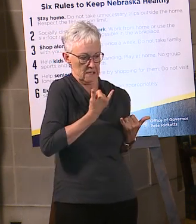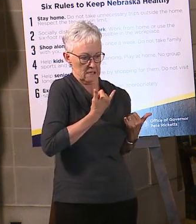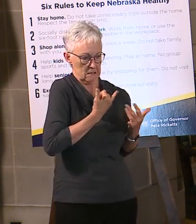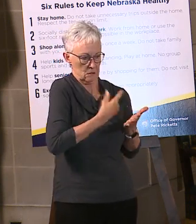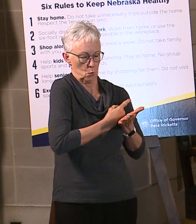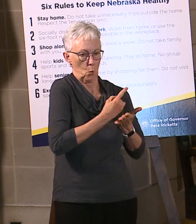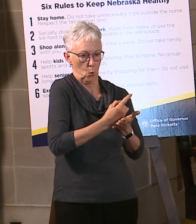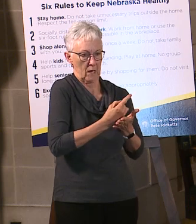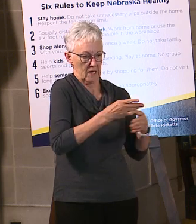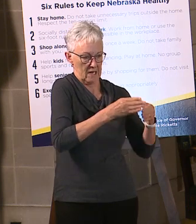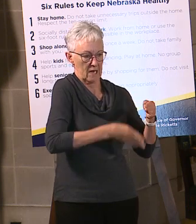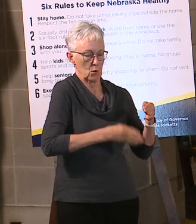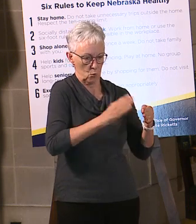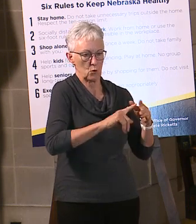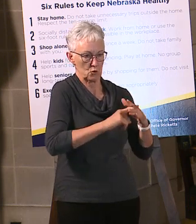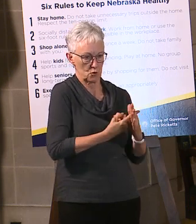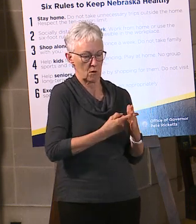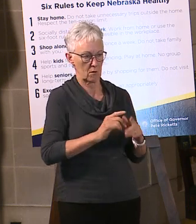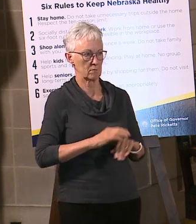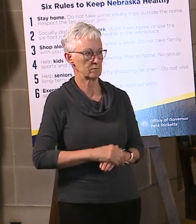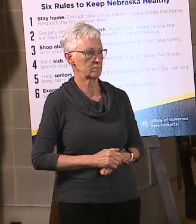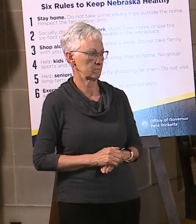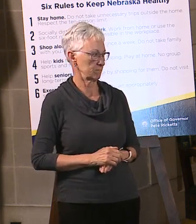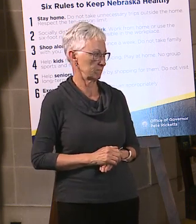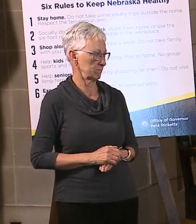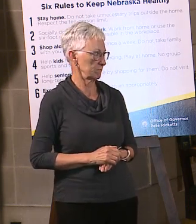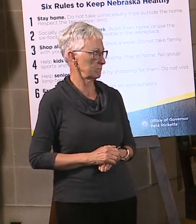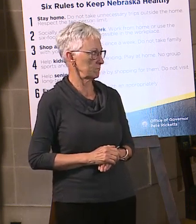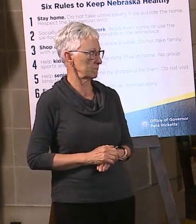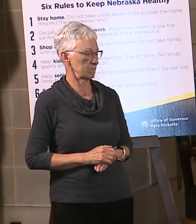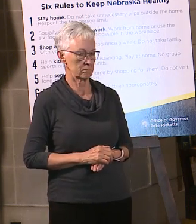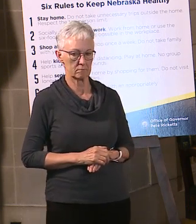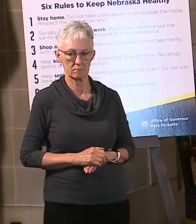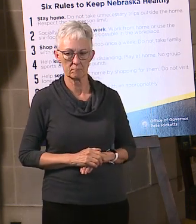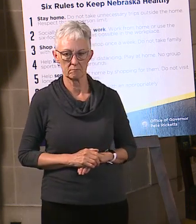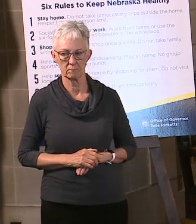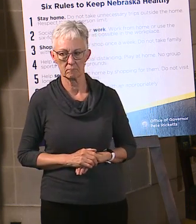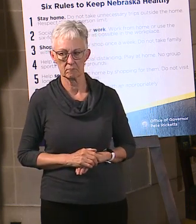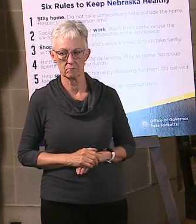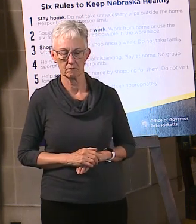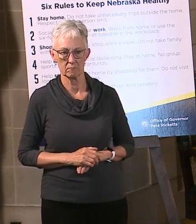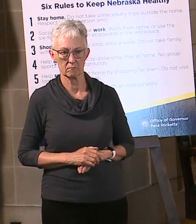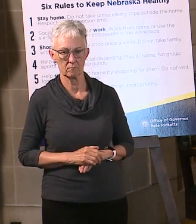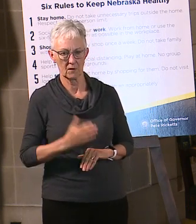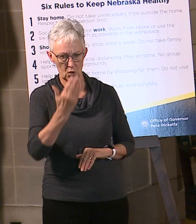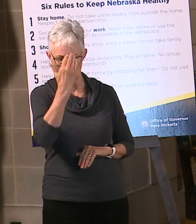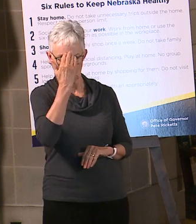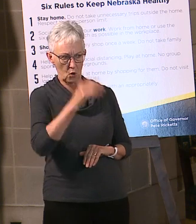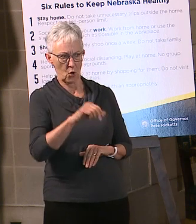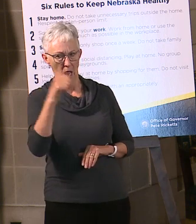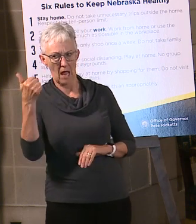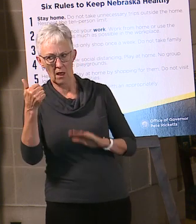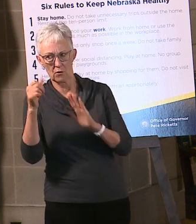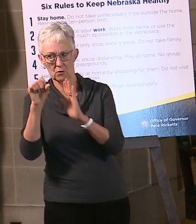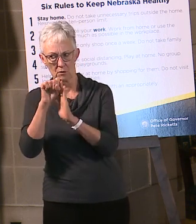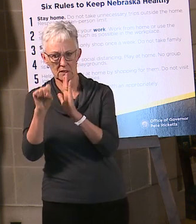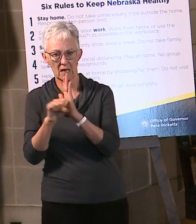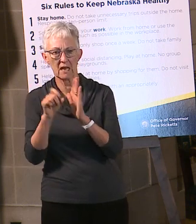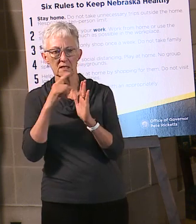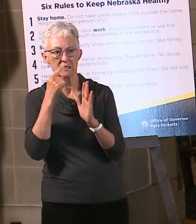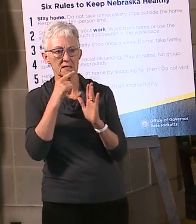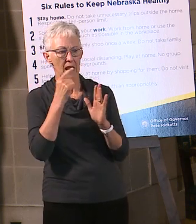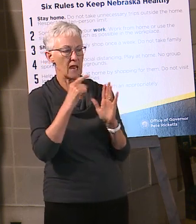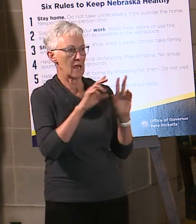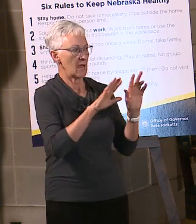Tiffany Hendricks, Weimar Arbor State. With other states changing their death rates to reflect dying with versus dying of